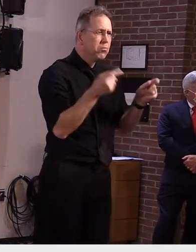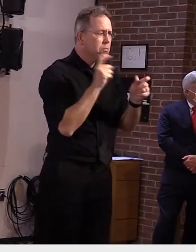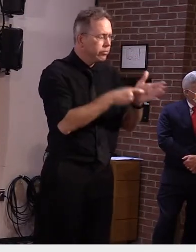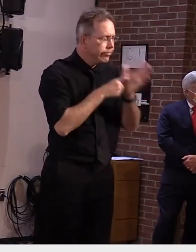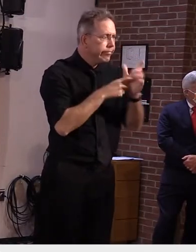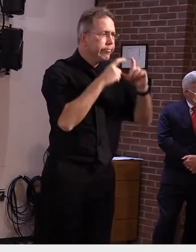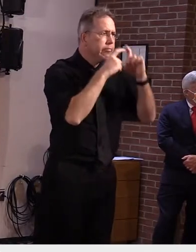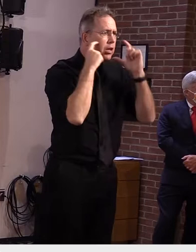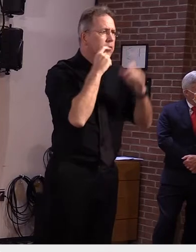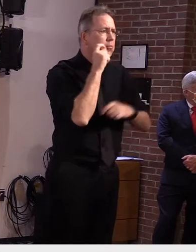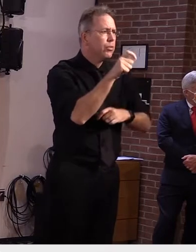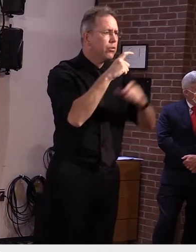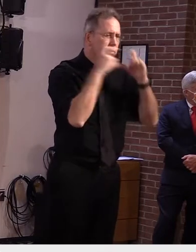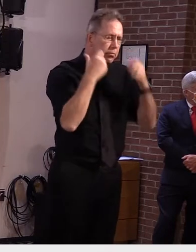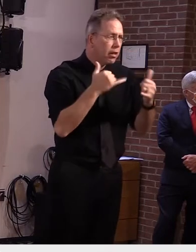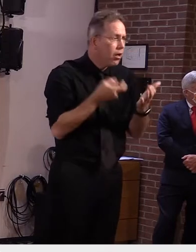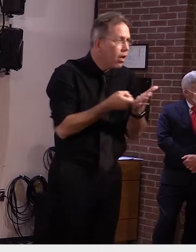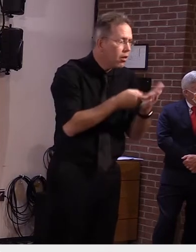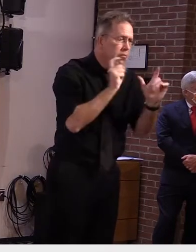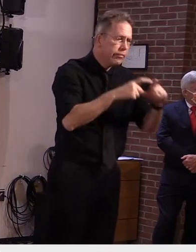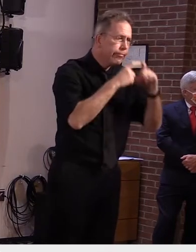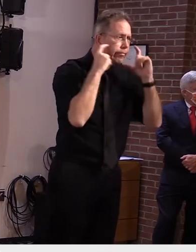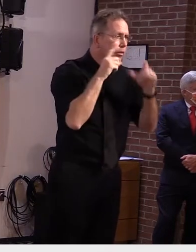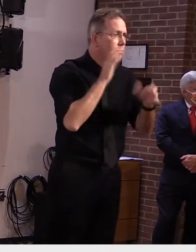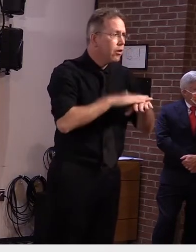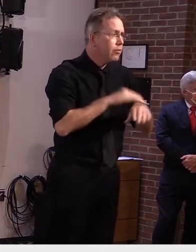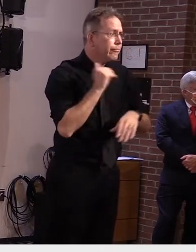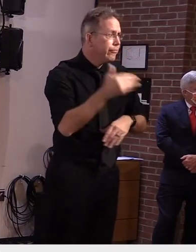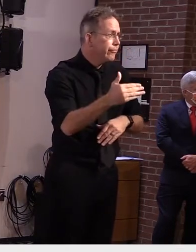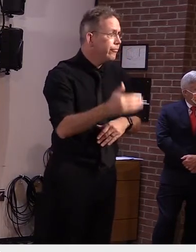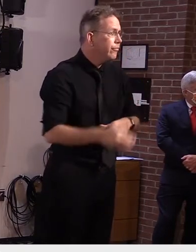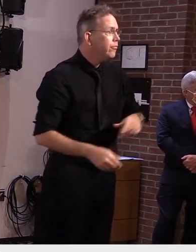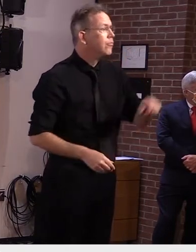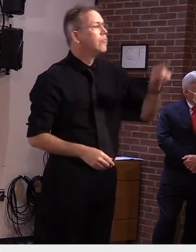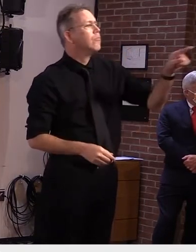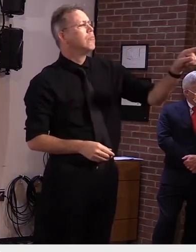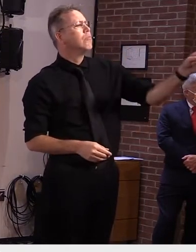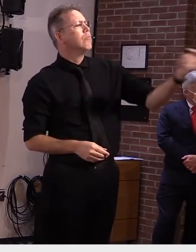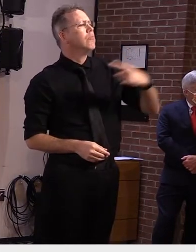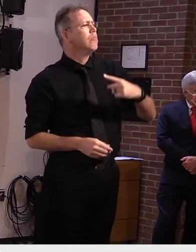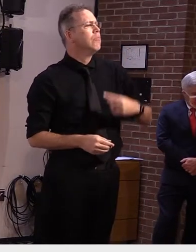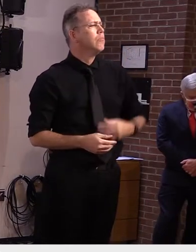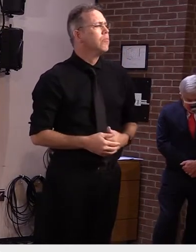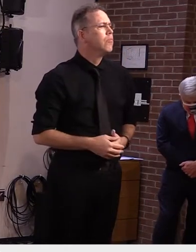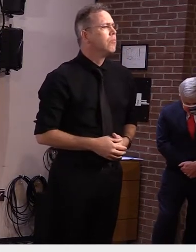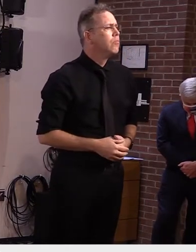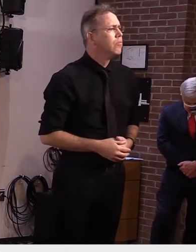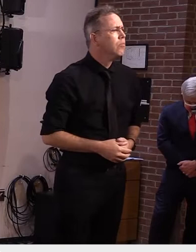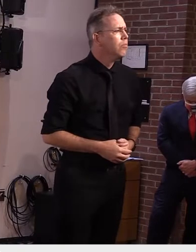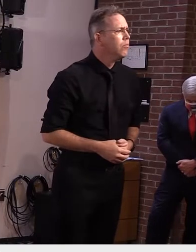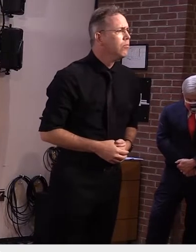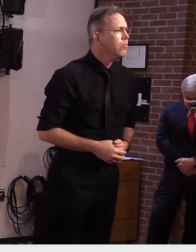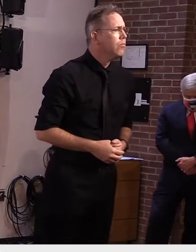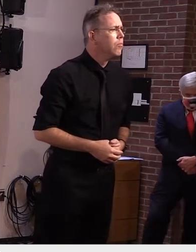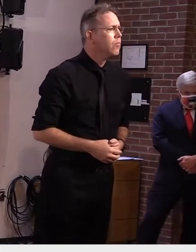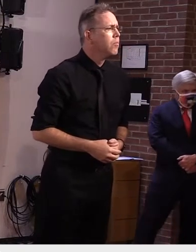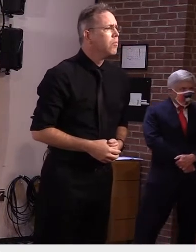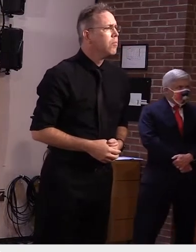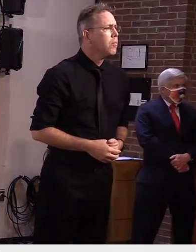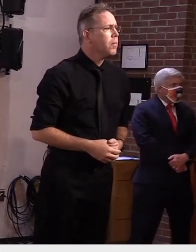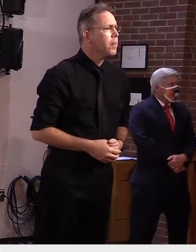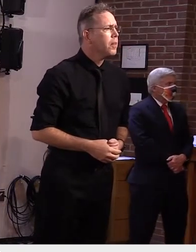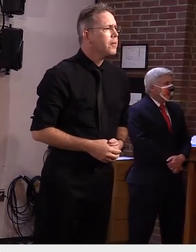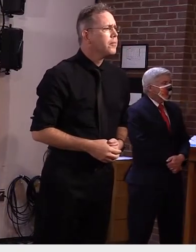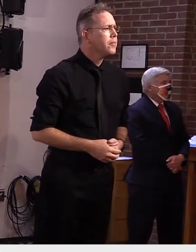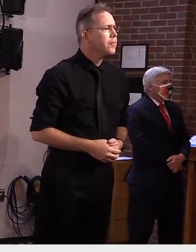It sounded like earlier in week there was a huge impact perhaps as the administration considers sports, winter sports